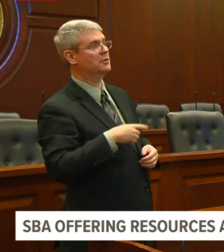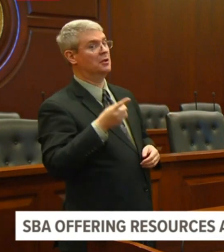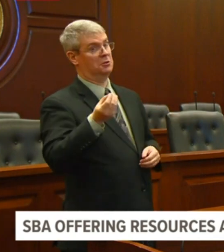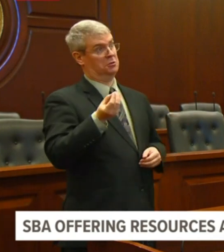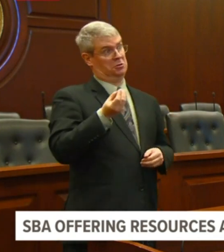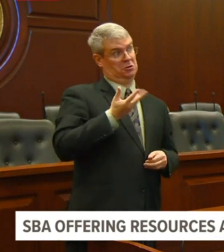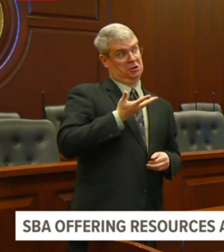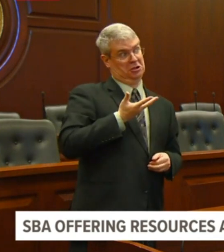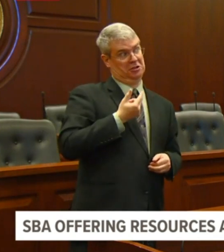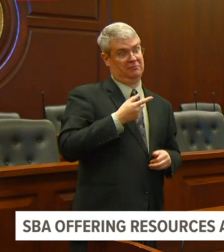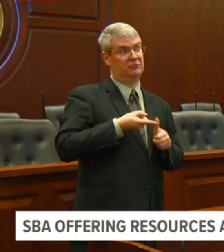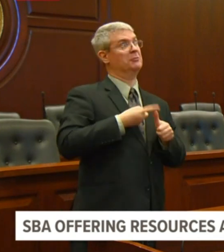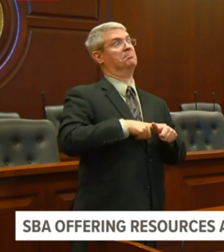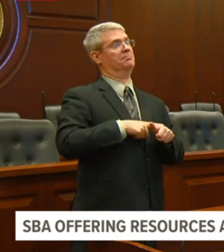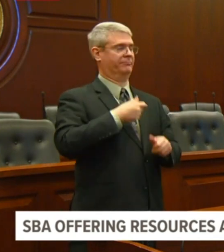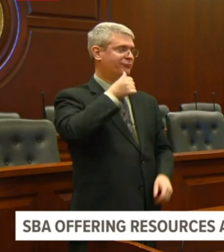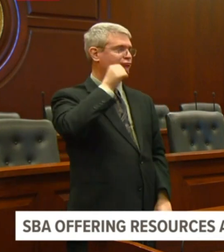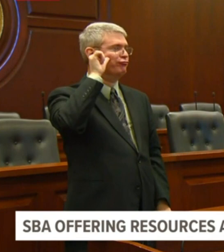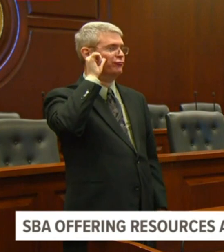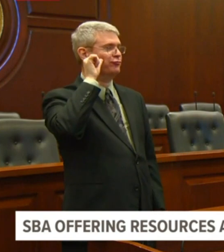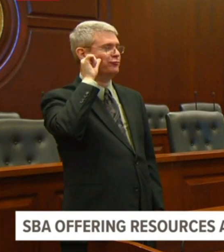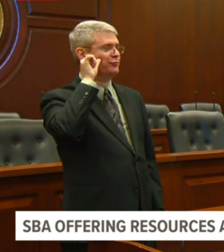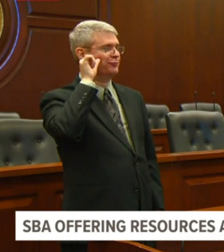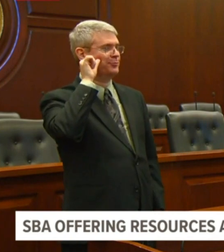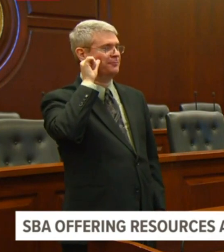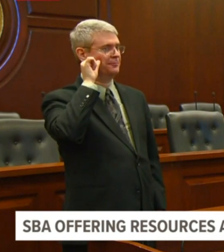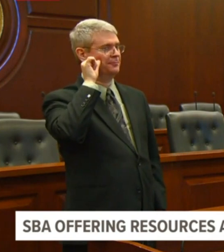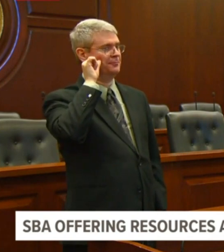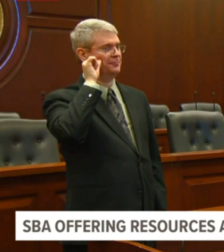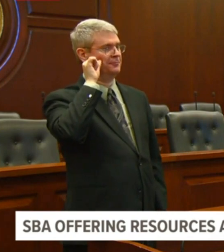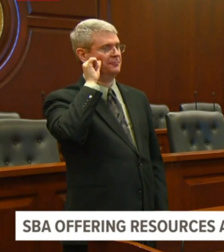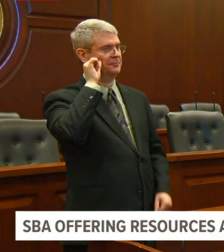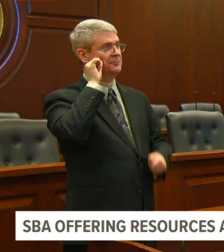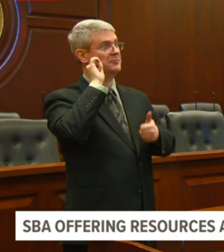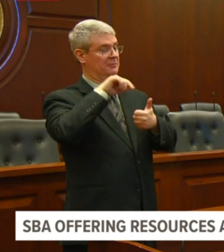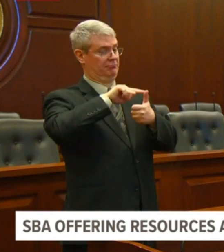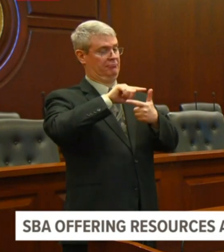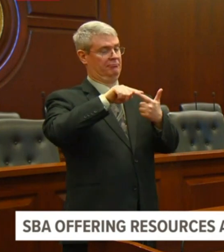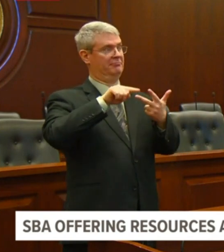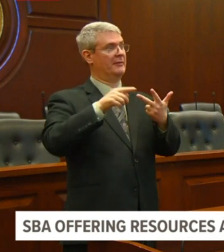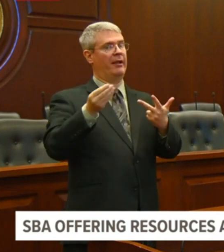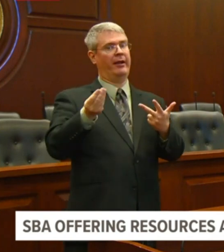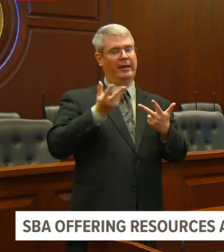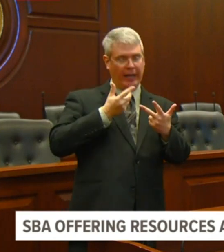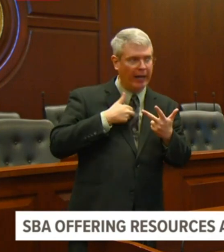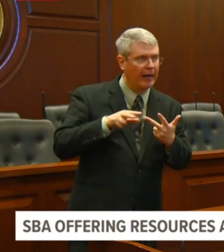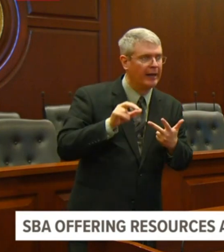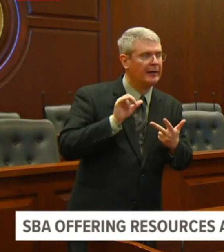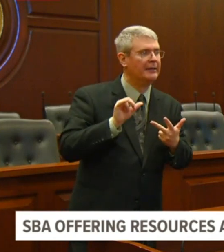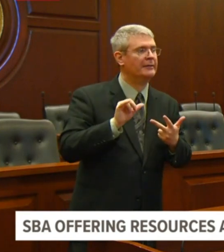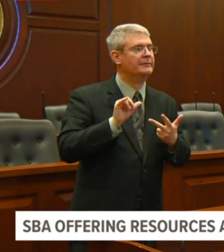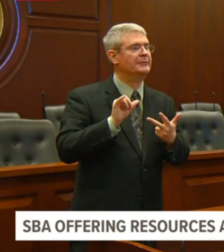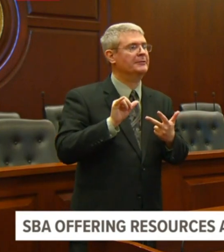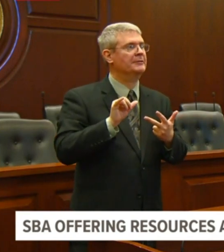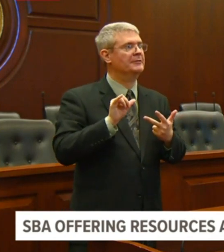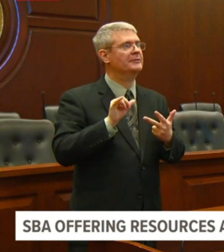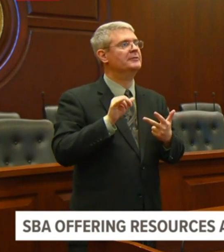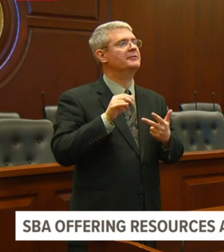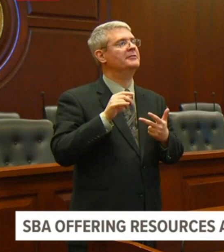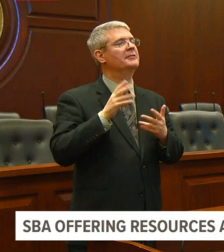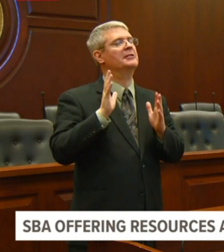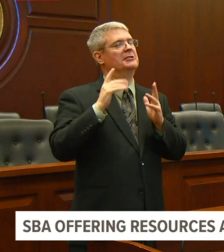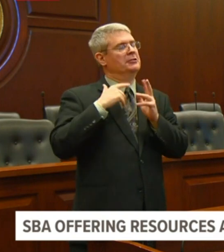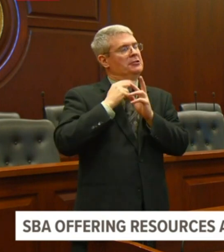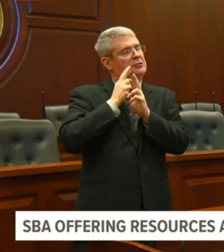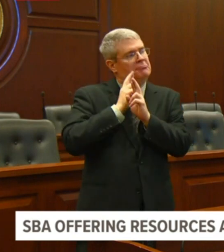and when that wasn't just, uh, that it was announced. Actually, there are three of them. And again, our, our sympathy and prayers go out to those families. Uh, that's when we first learned about it.